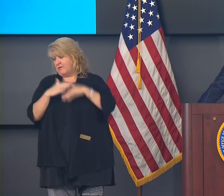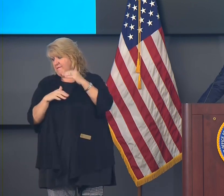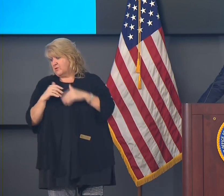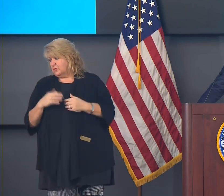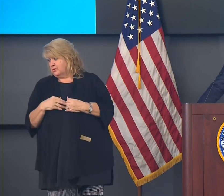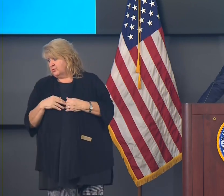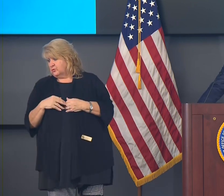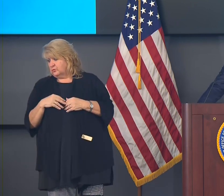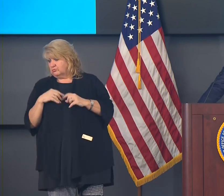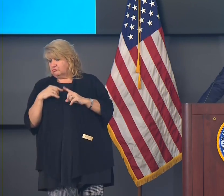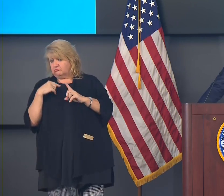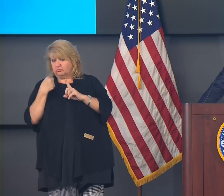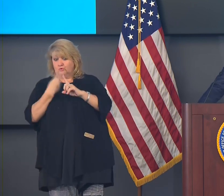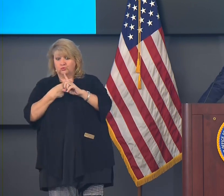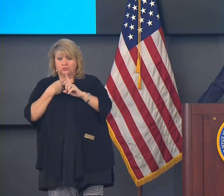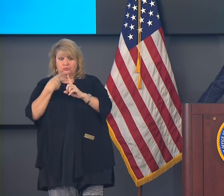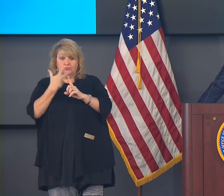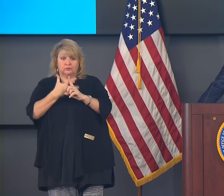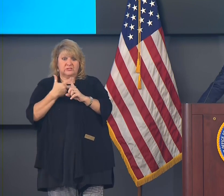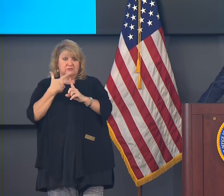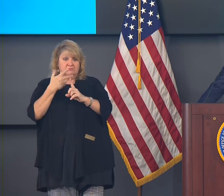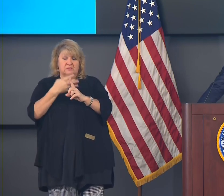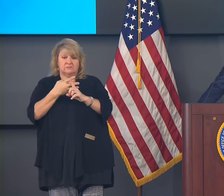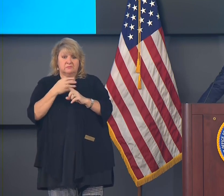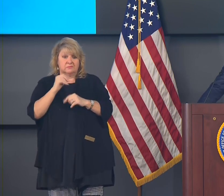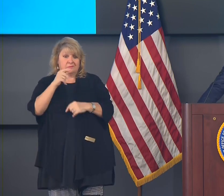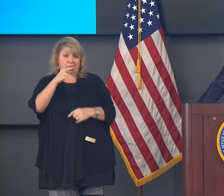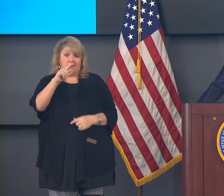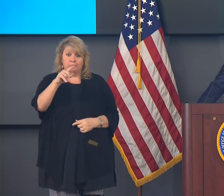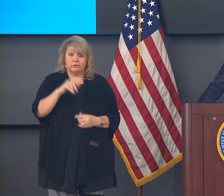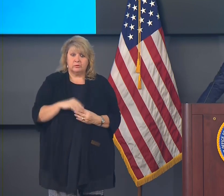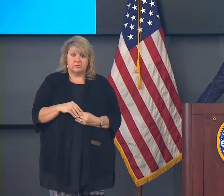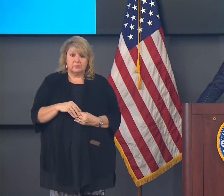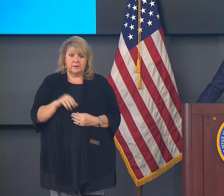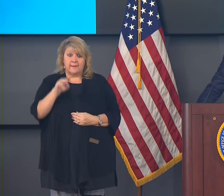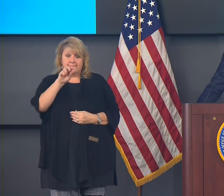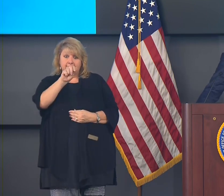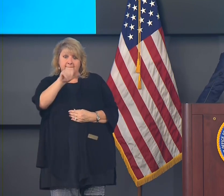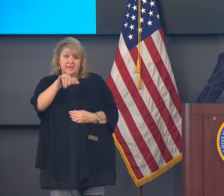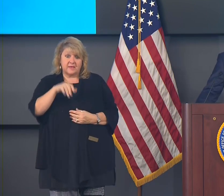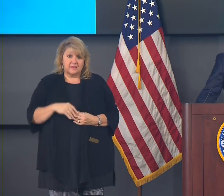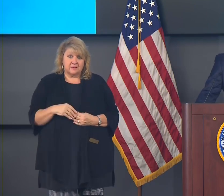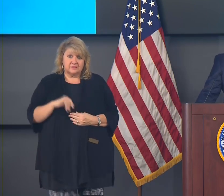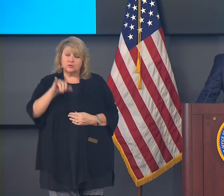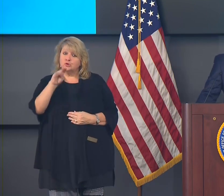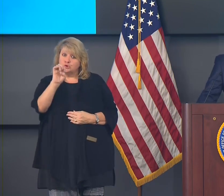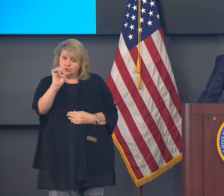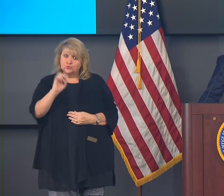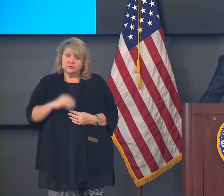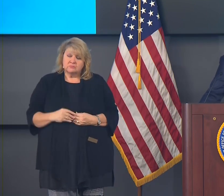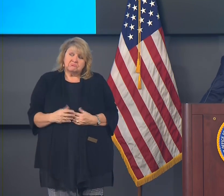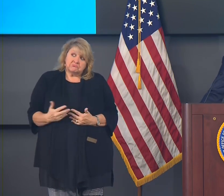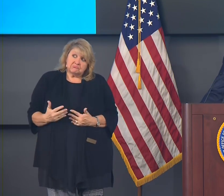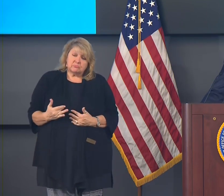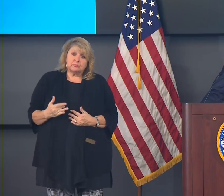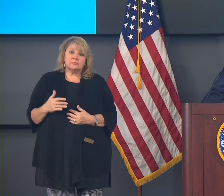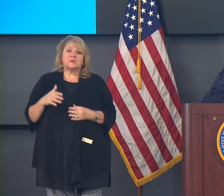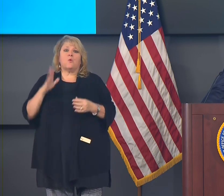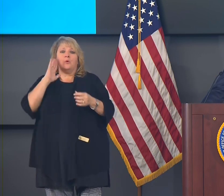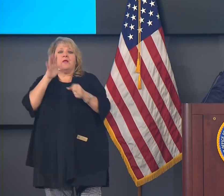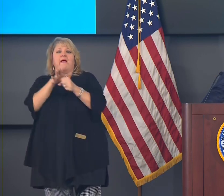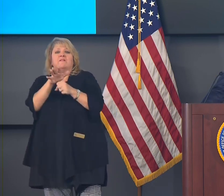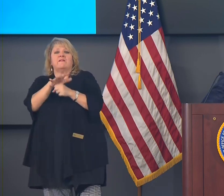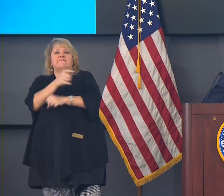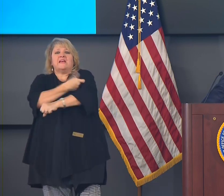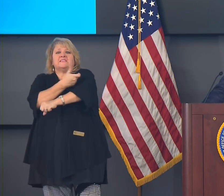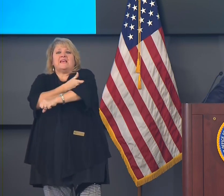exactly when, whether it's April, May or June. But in several months, we will have enough of our population, I believe, vaccinated that